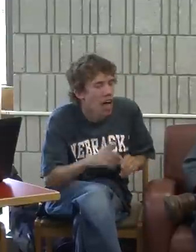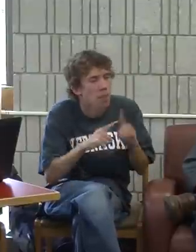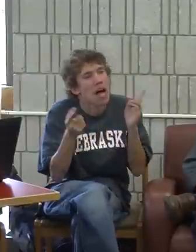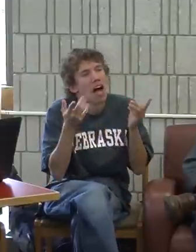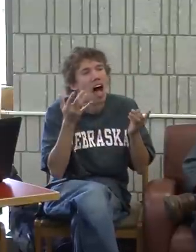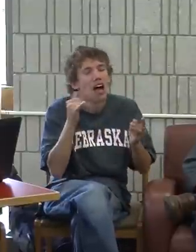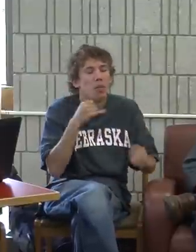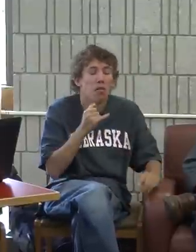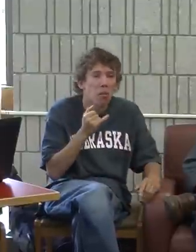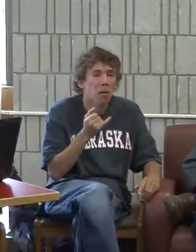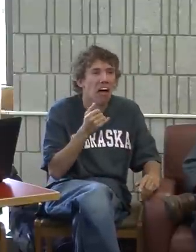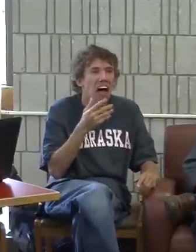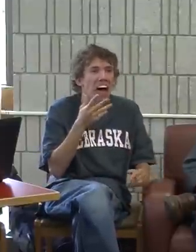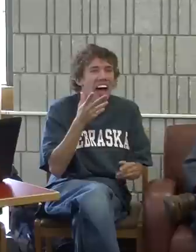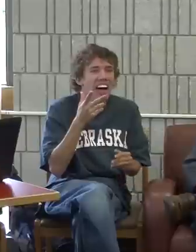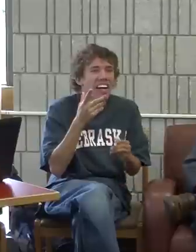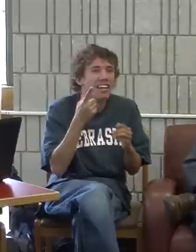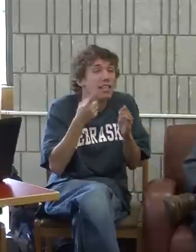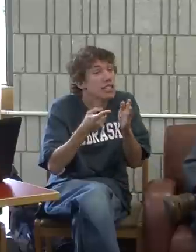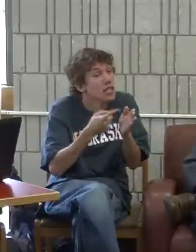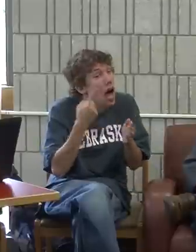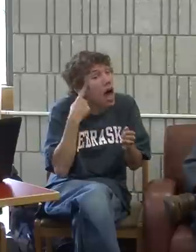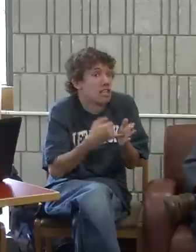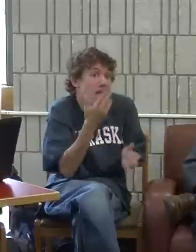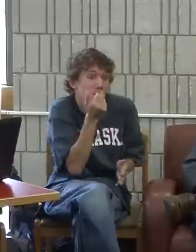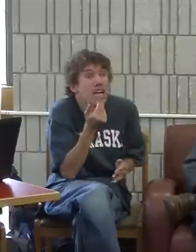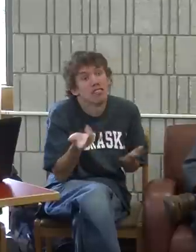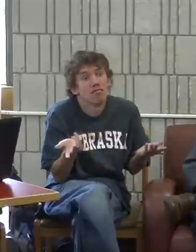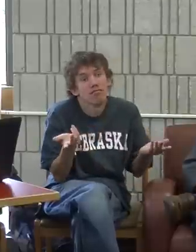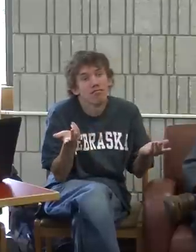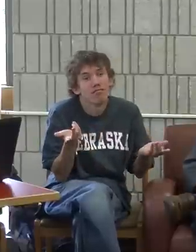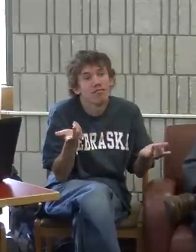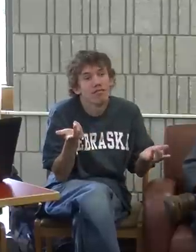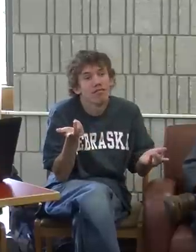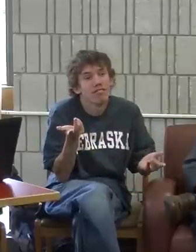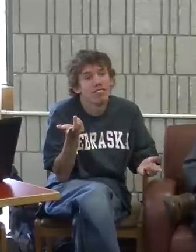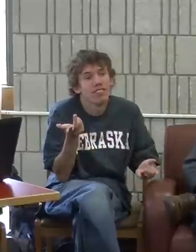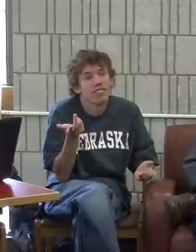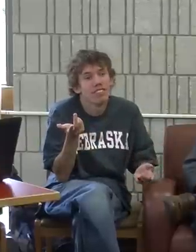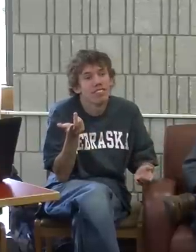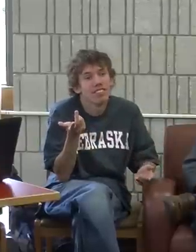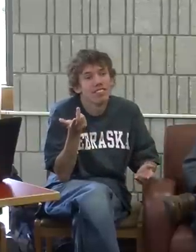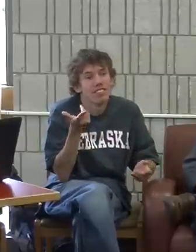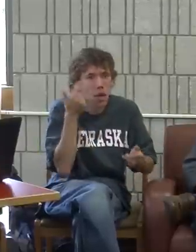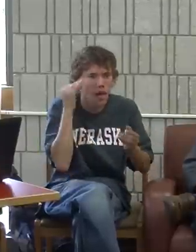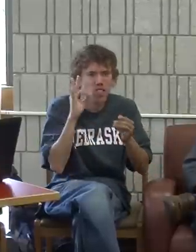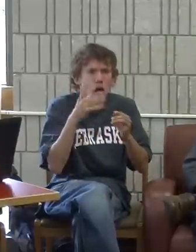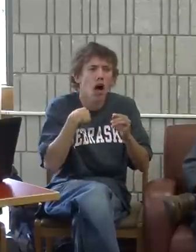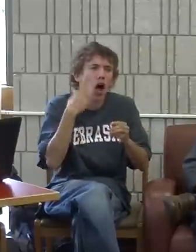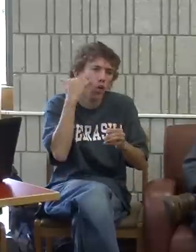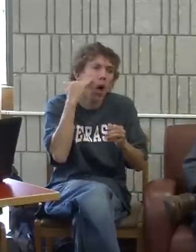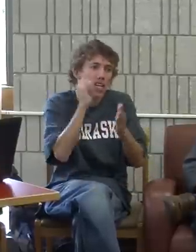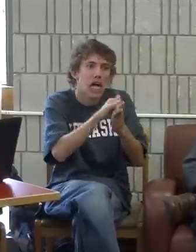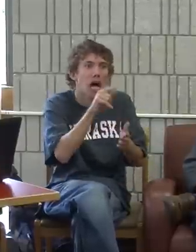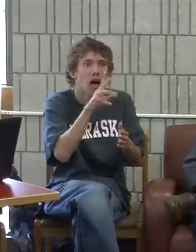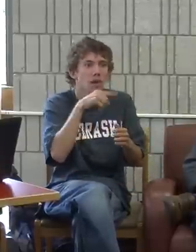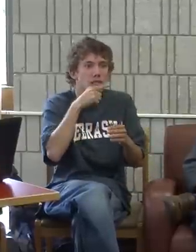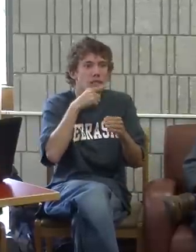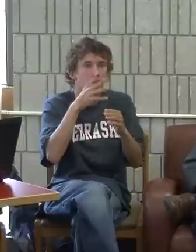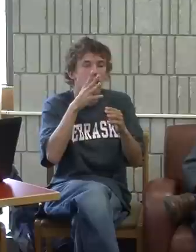I mean, it's not really bad stuff but sometimes I think it's funny actually because